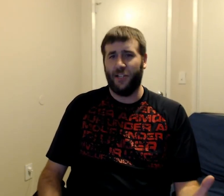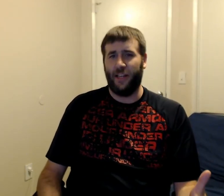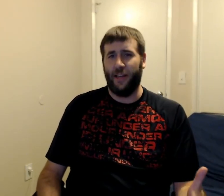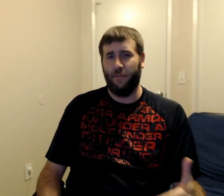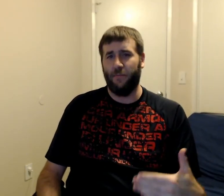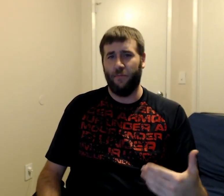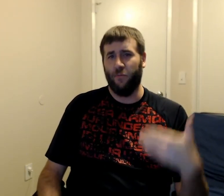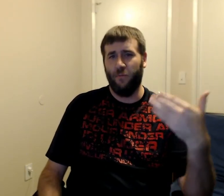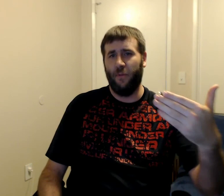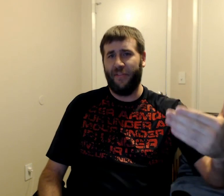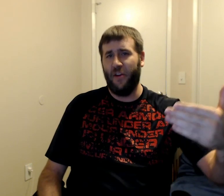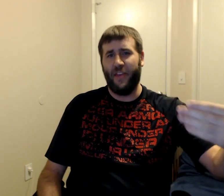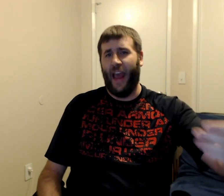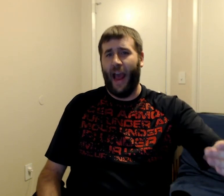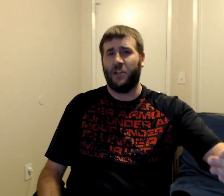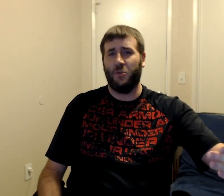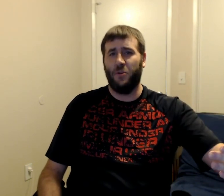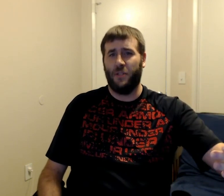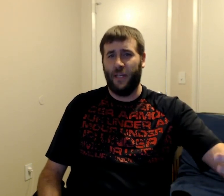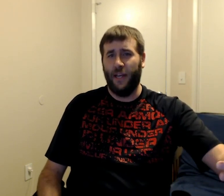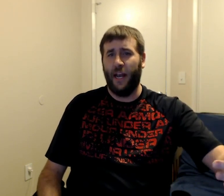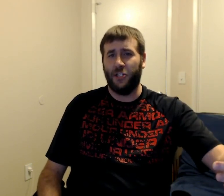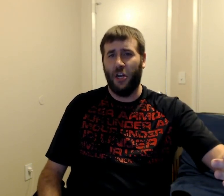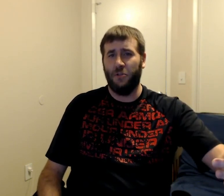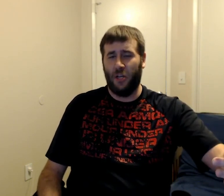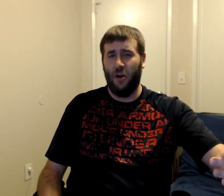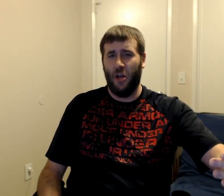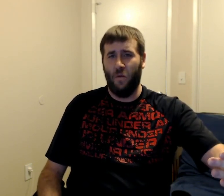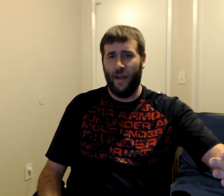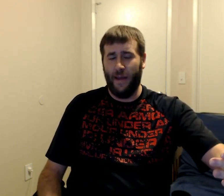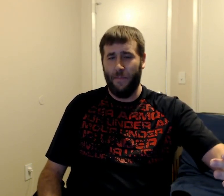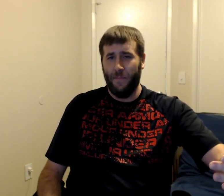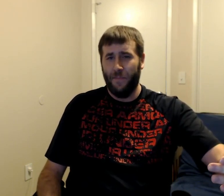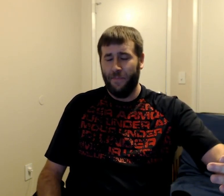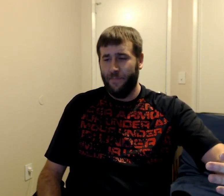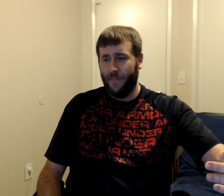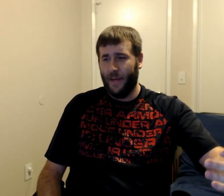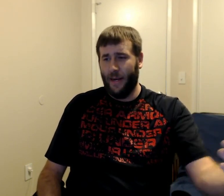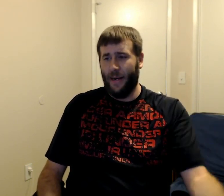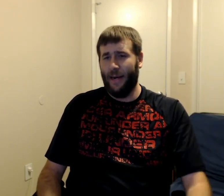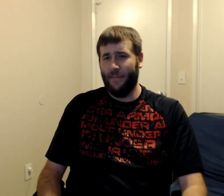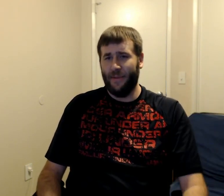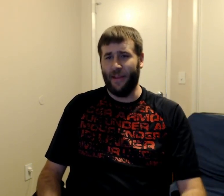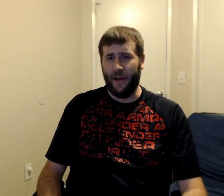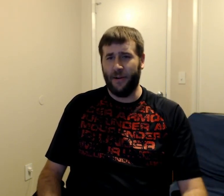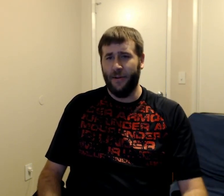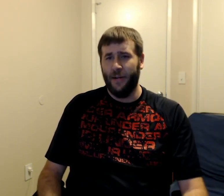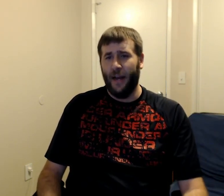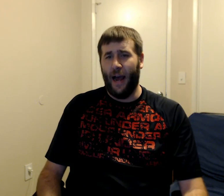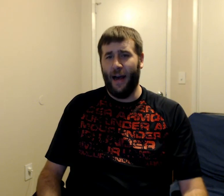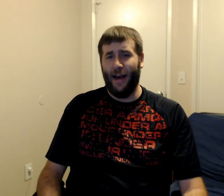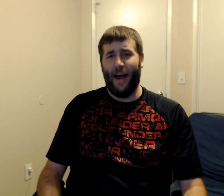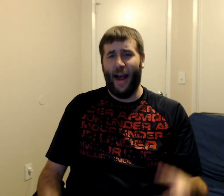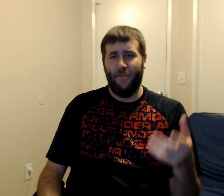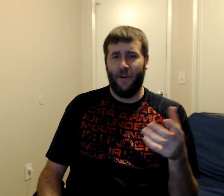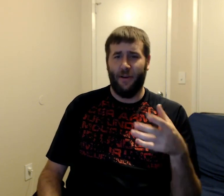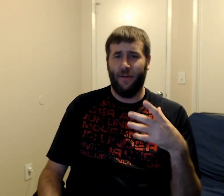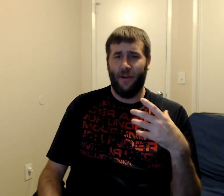the review of the actual TNA show to go along with it. Um... Later. Uh... I will...